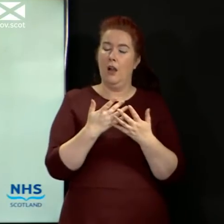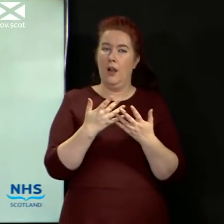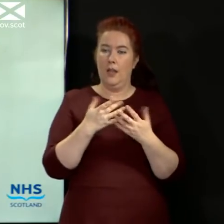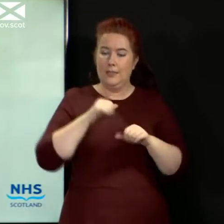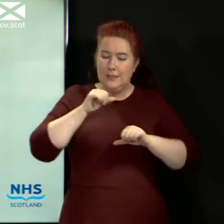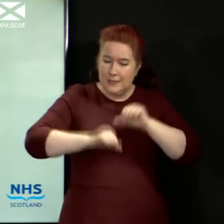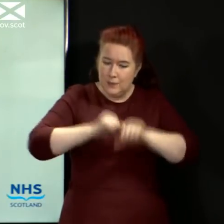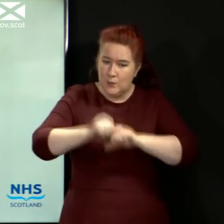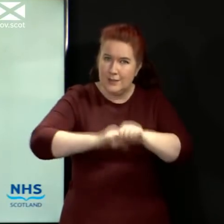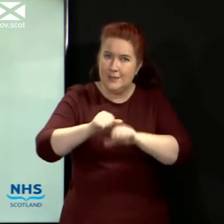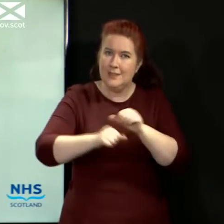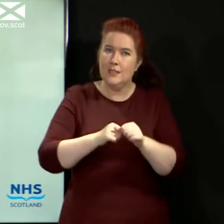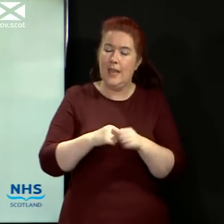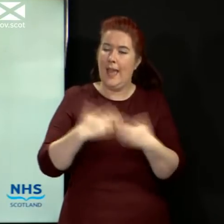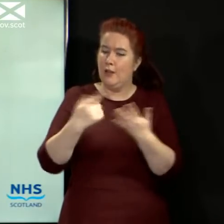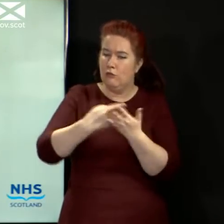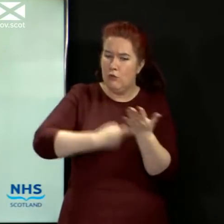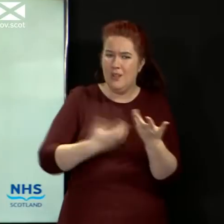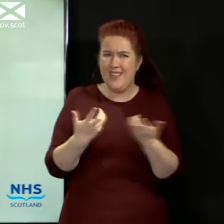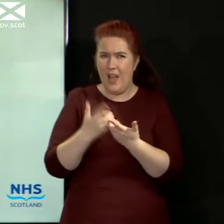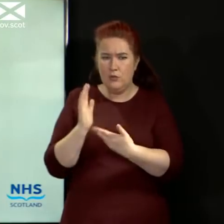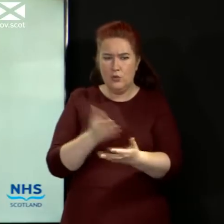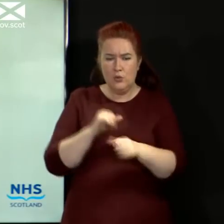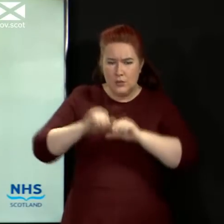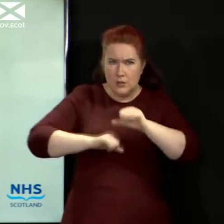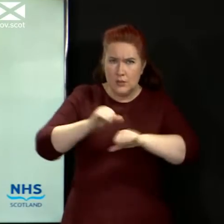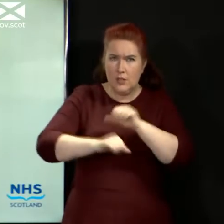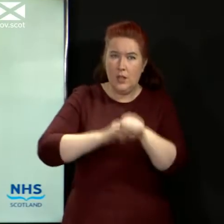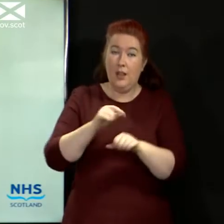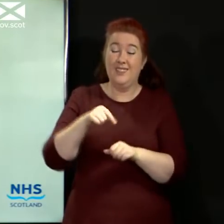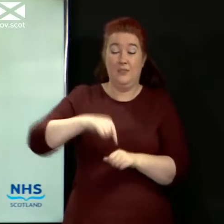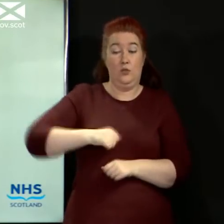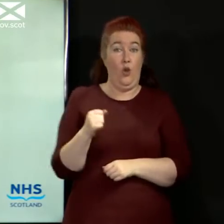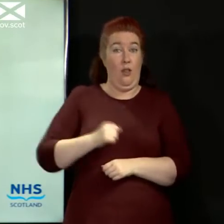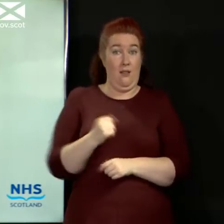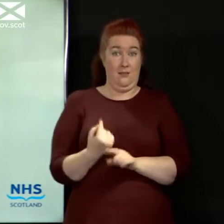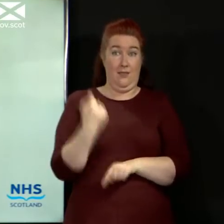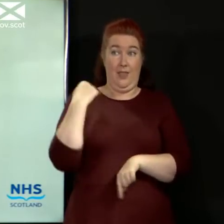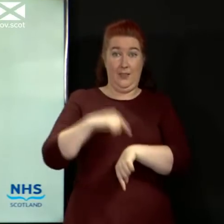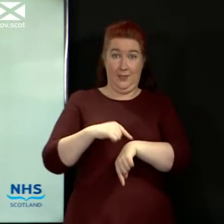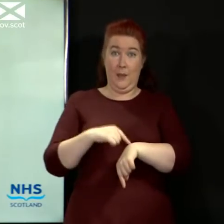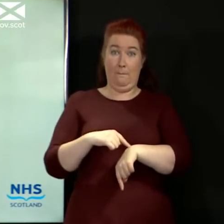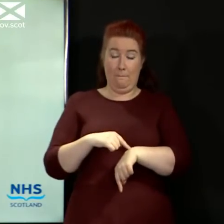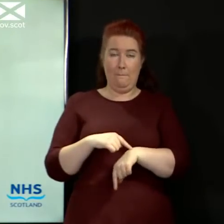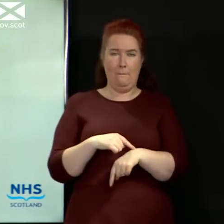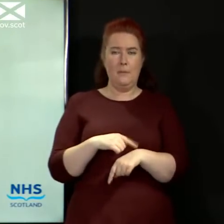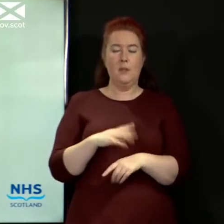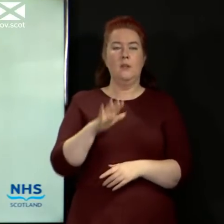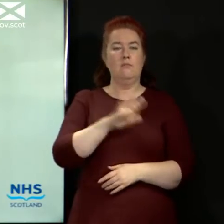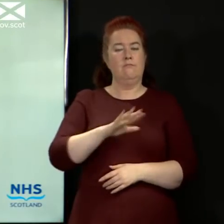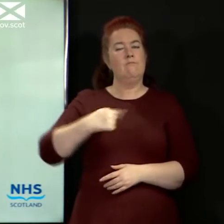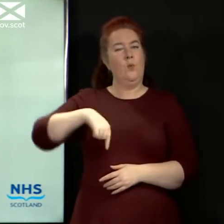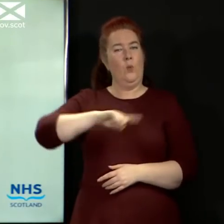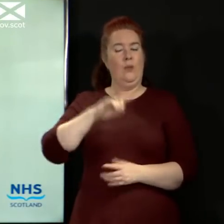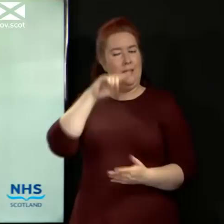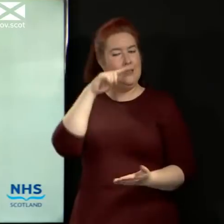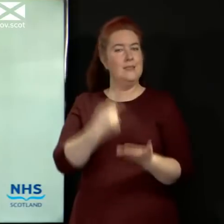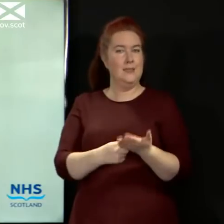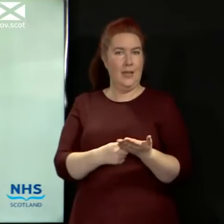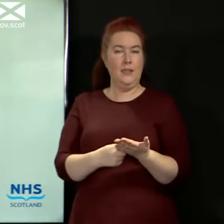any measures and how they should be introduced and that in Scotland in particular at that point in time is that we made a decision